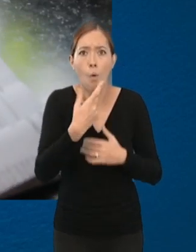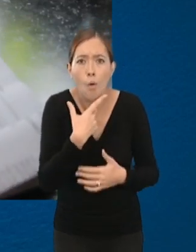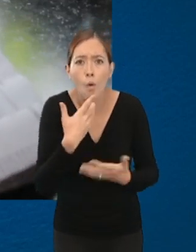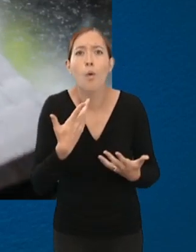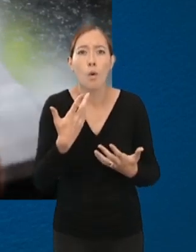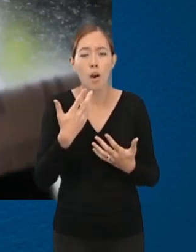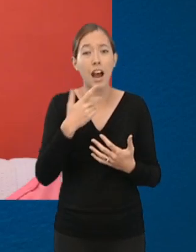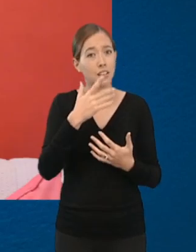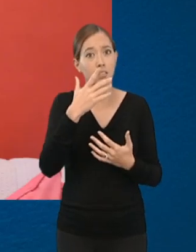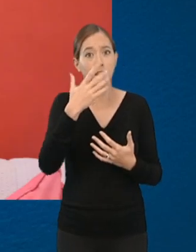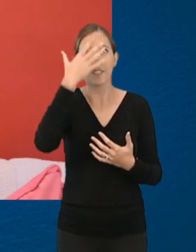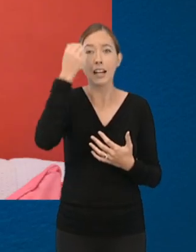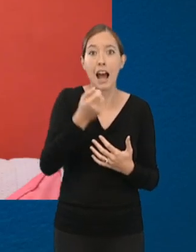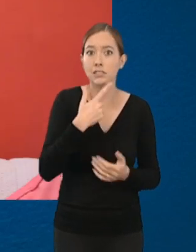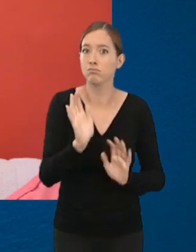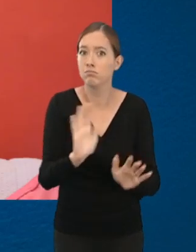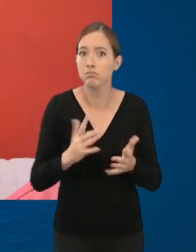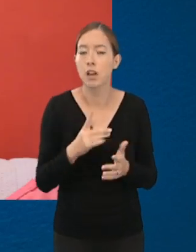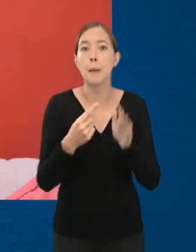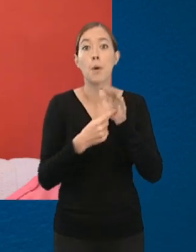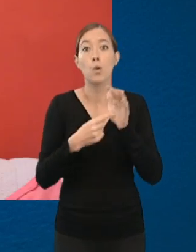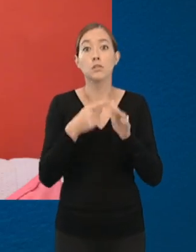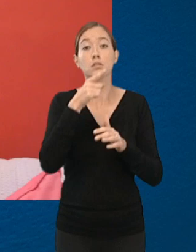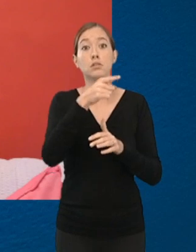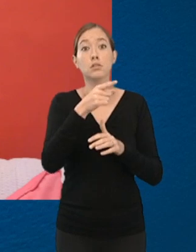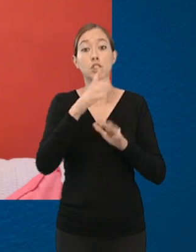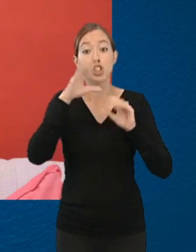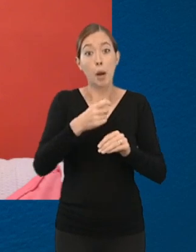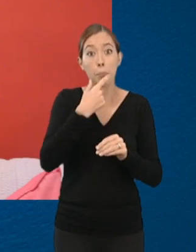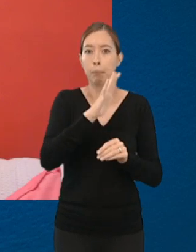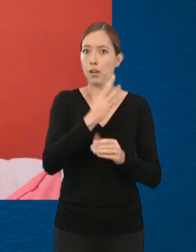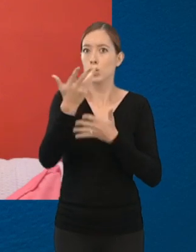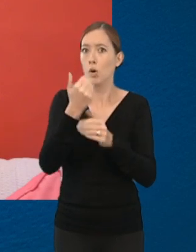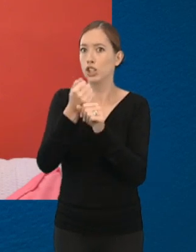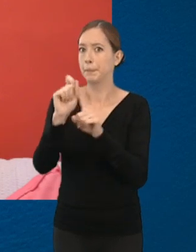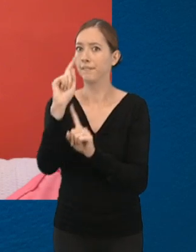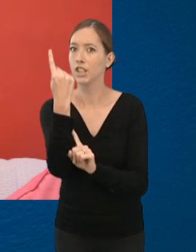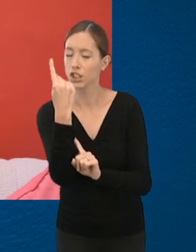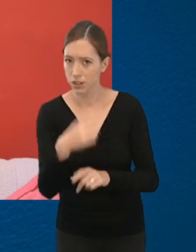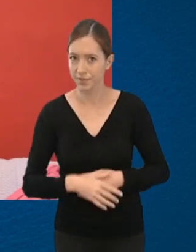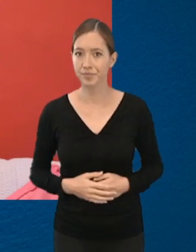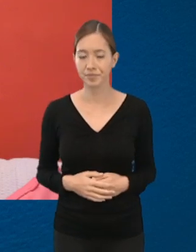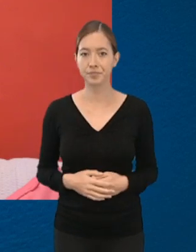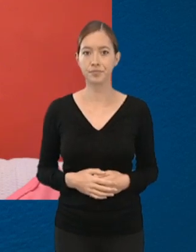please don't forget to take it. Also, it's important that you don't stop taking it without consulting your GP first.